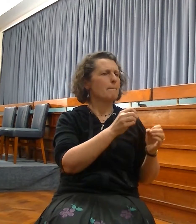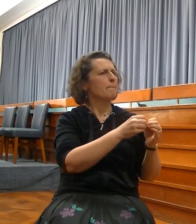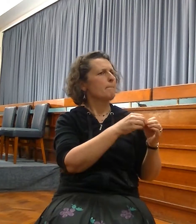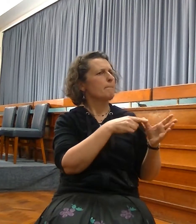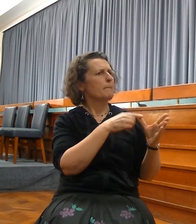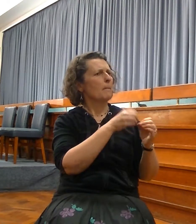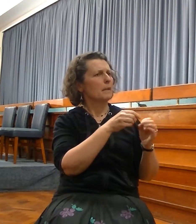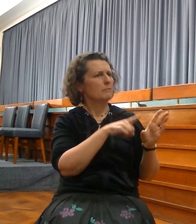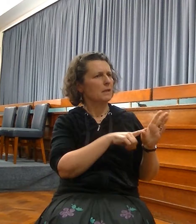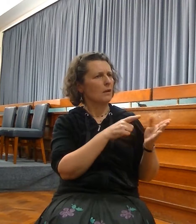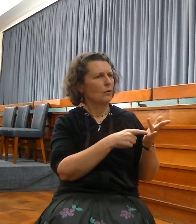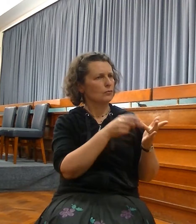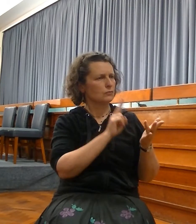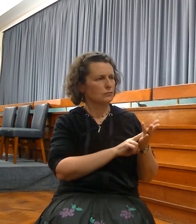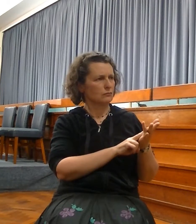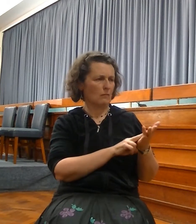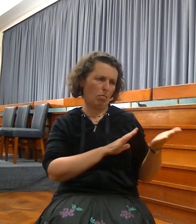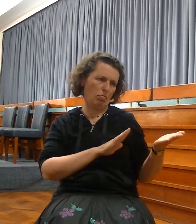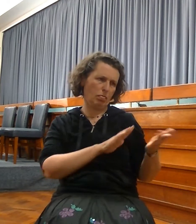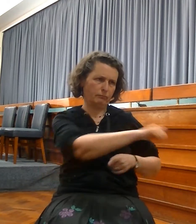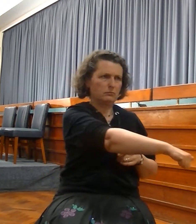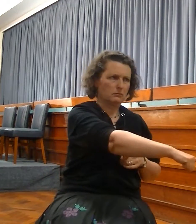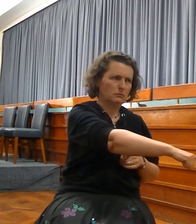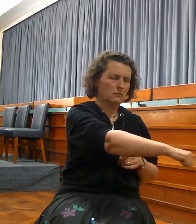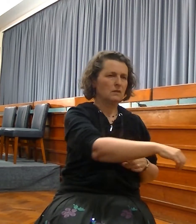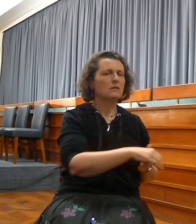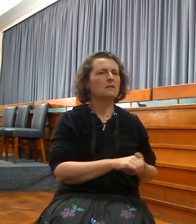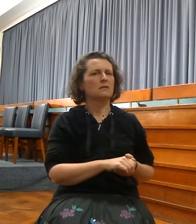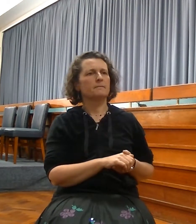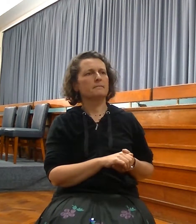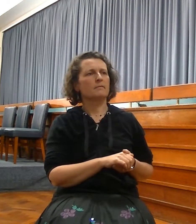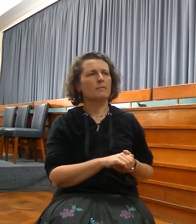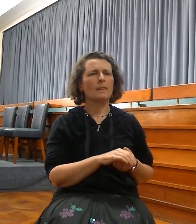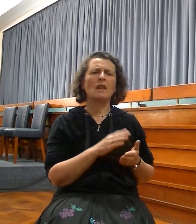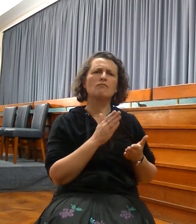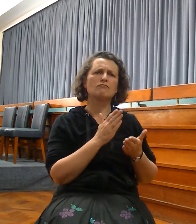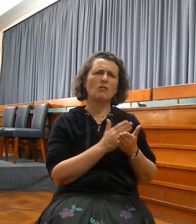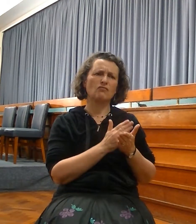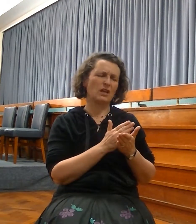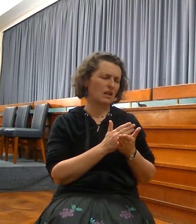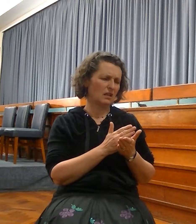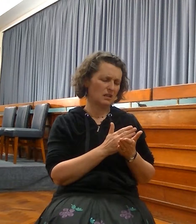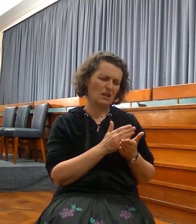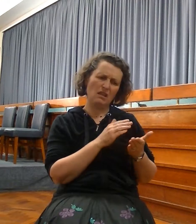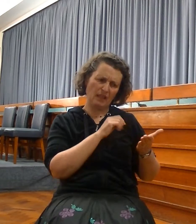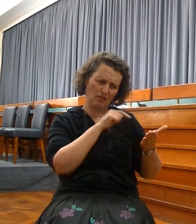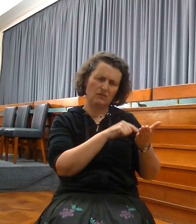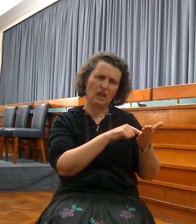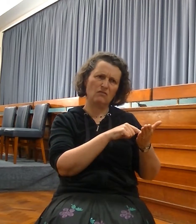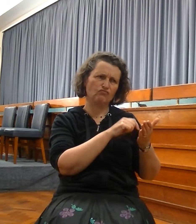the church age. It goes too far to speak of the Jews. Israel was